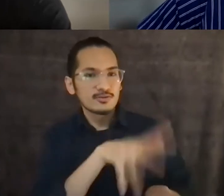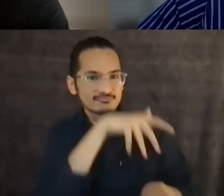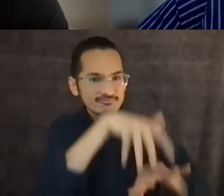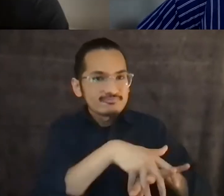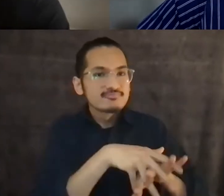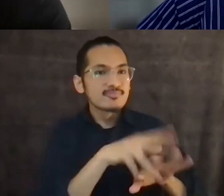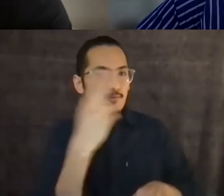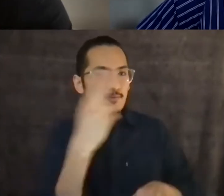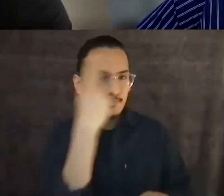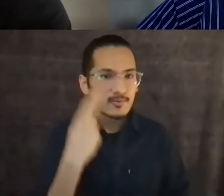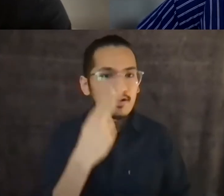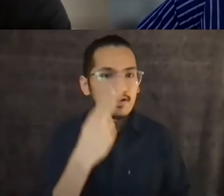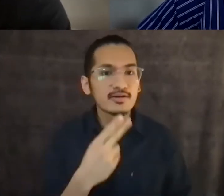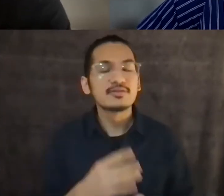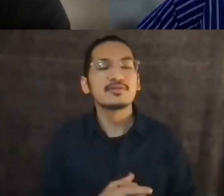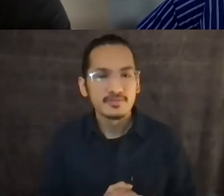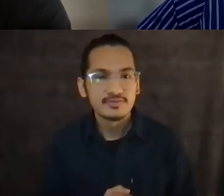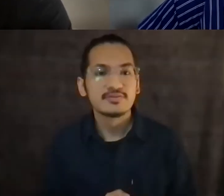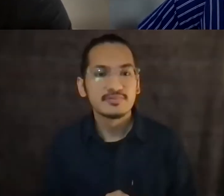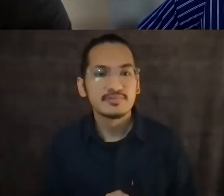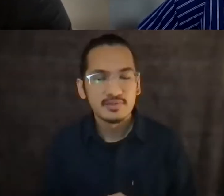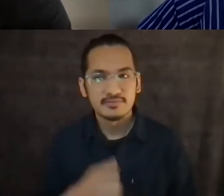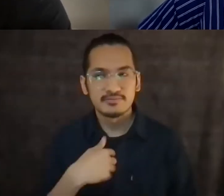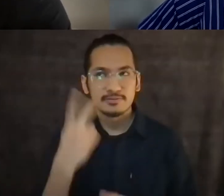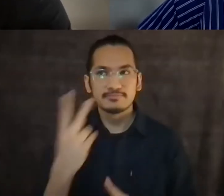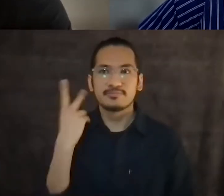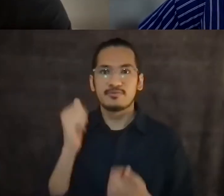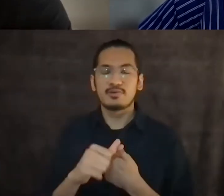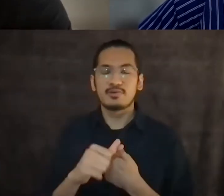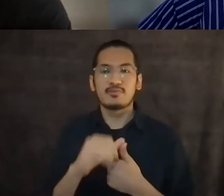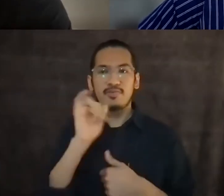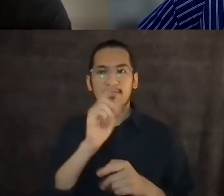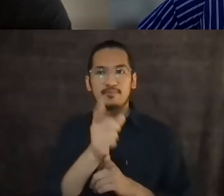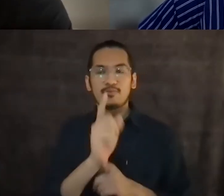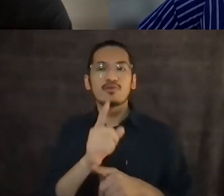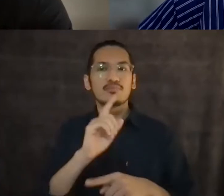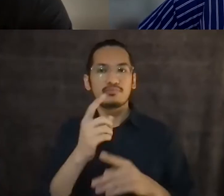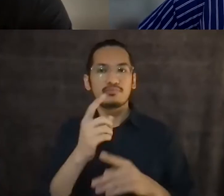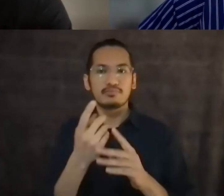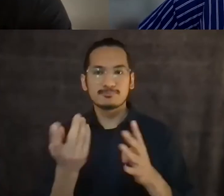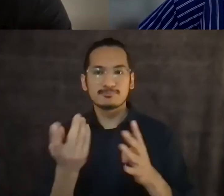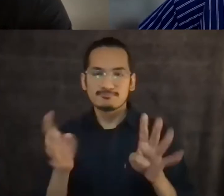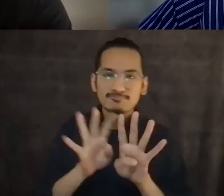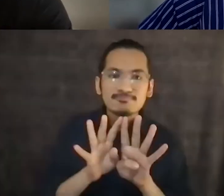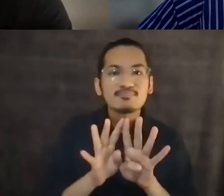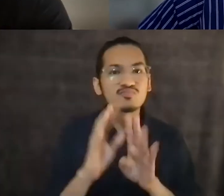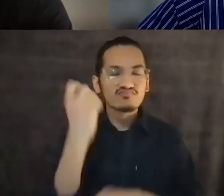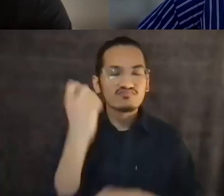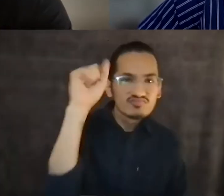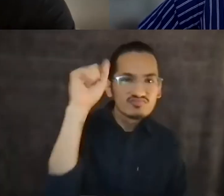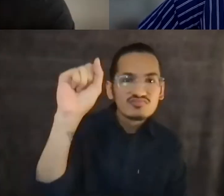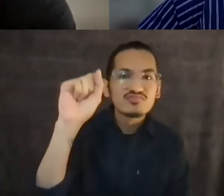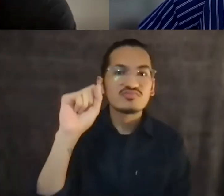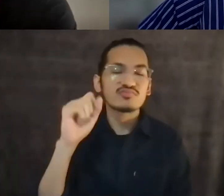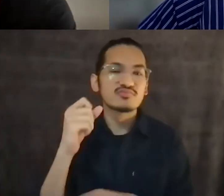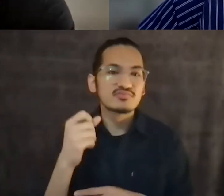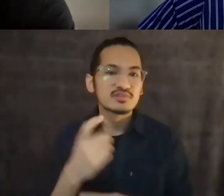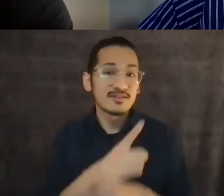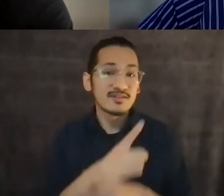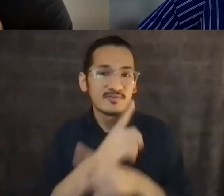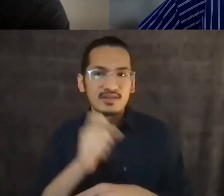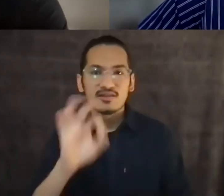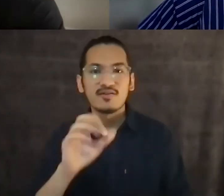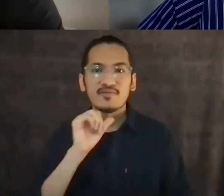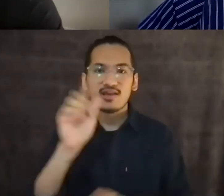to the Moana and stand alongside the Lahui in defense of not just Aloha Aina,